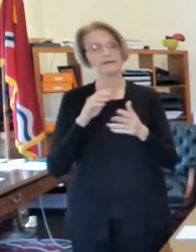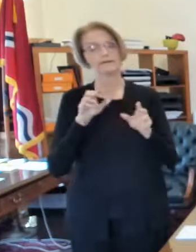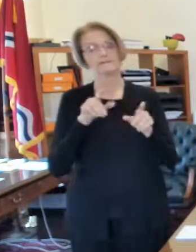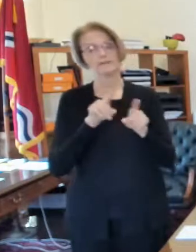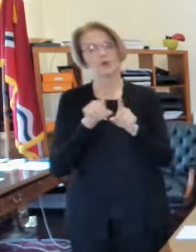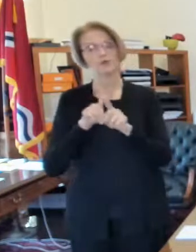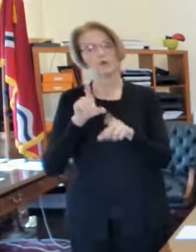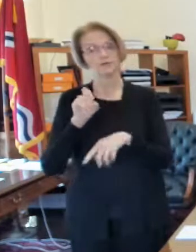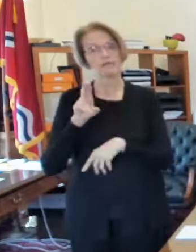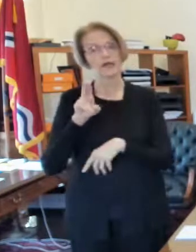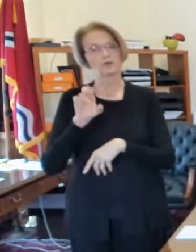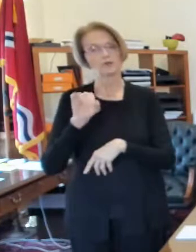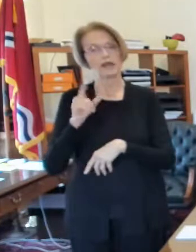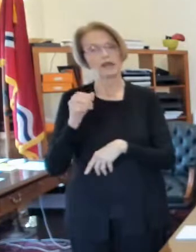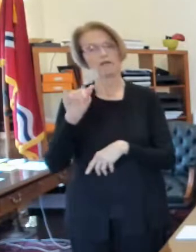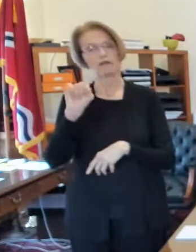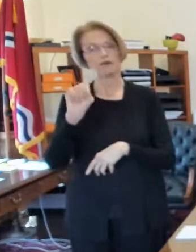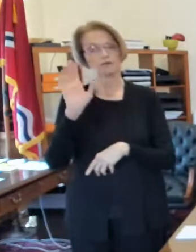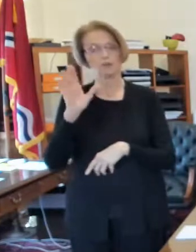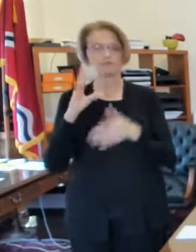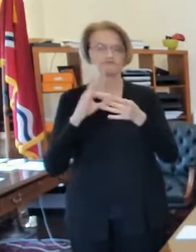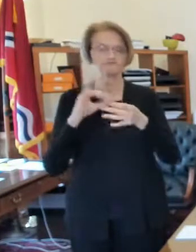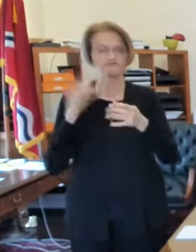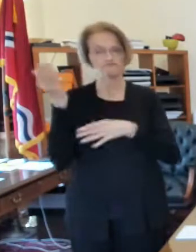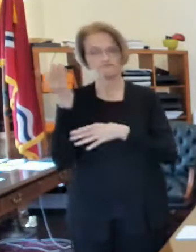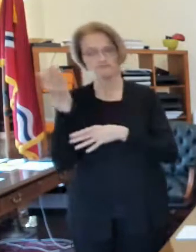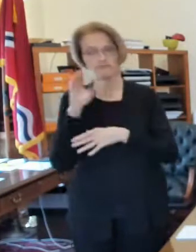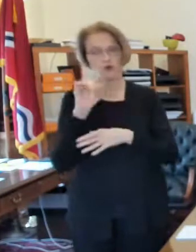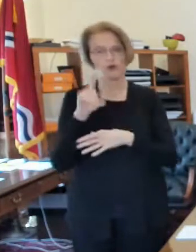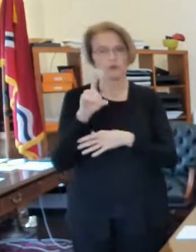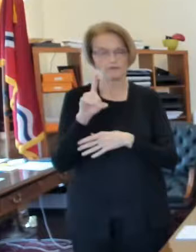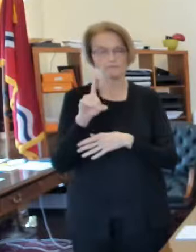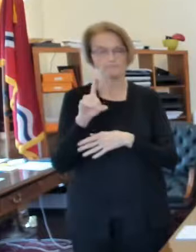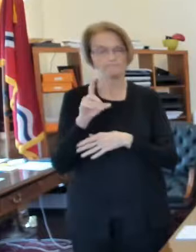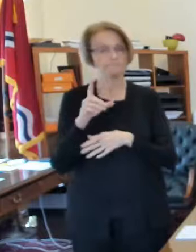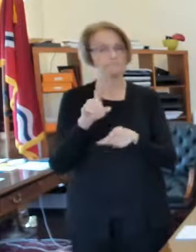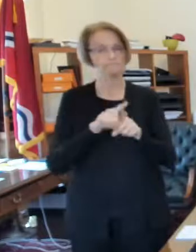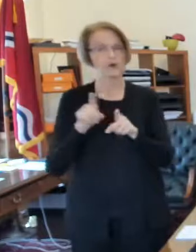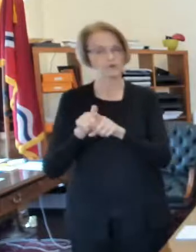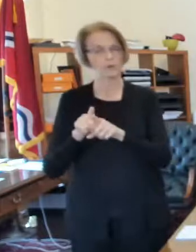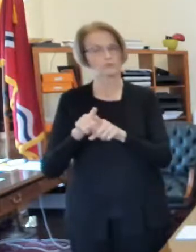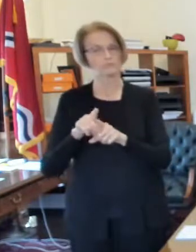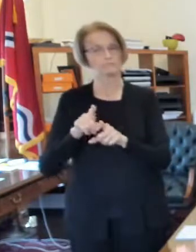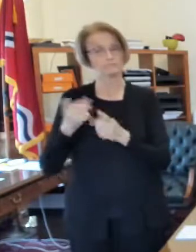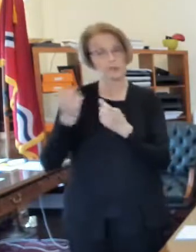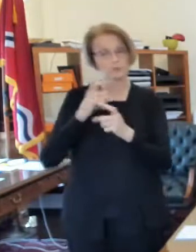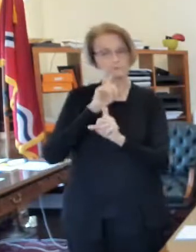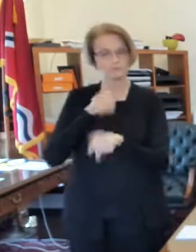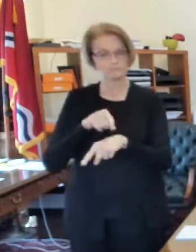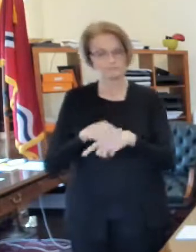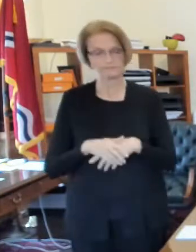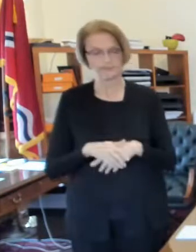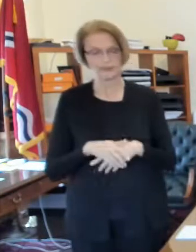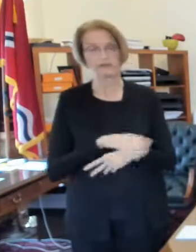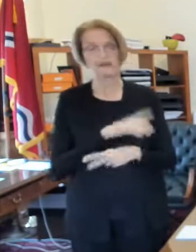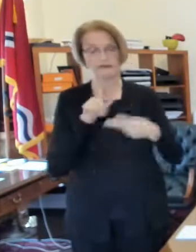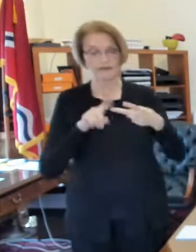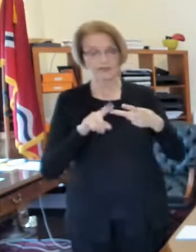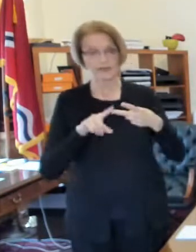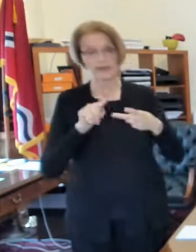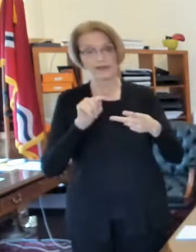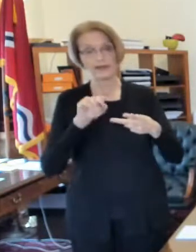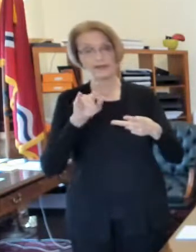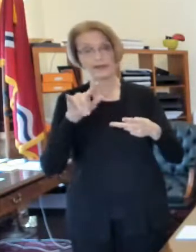to visit with you about COVID and also to take your questions then I'm going to come back and I'm going to talk a little bit about tiny